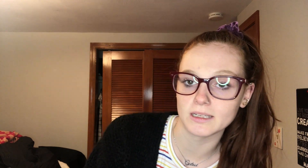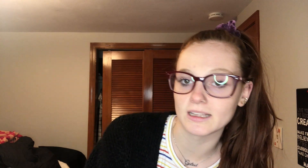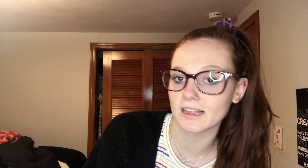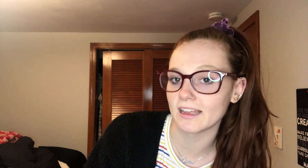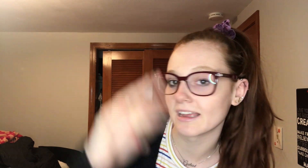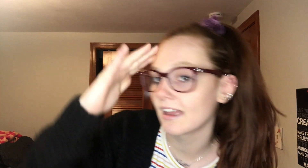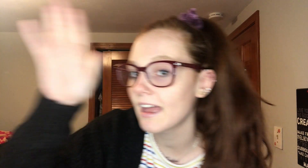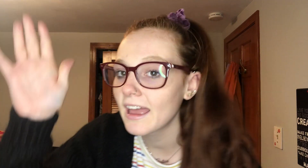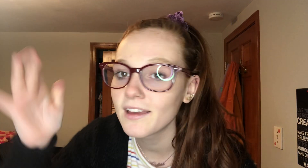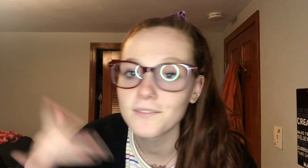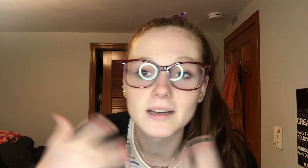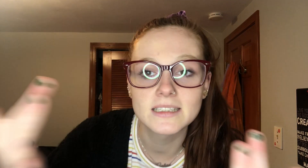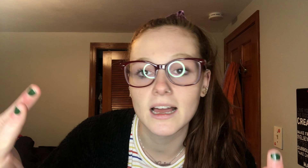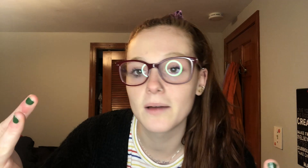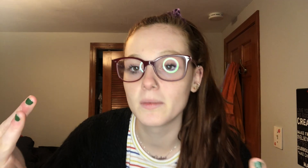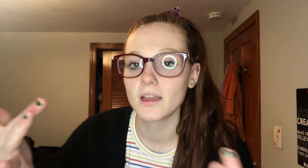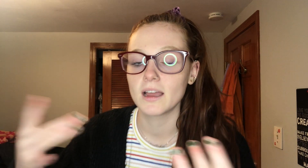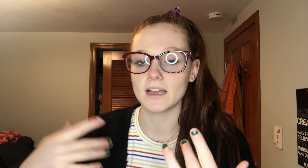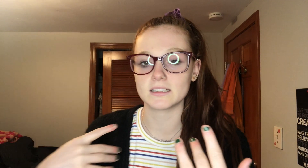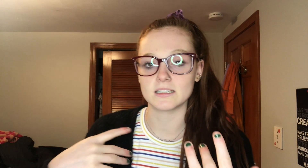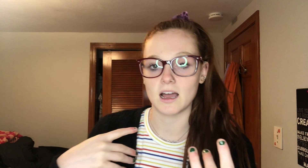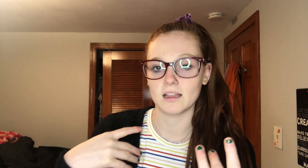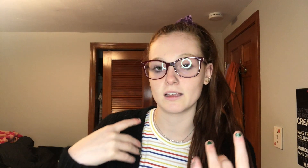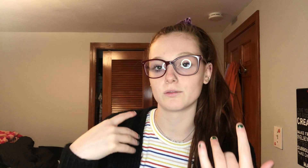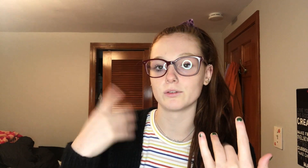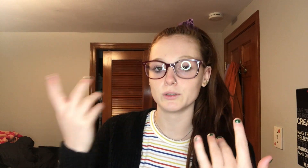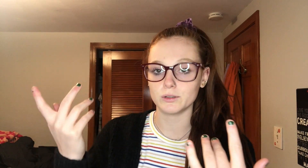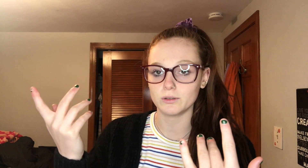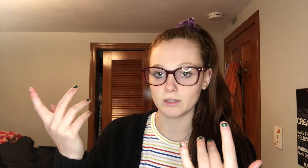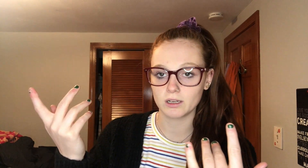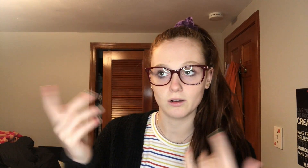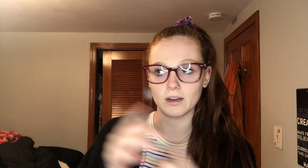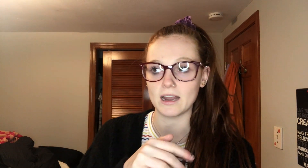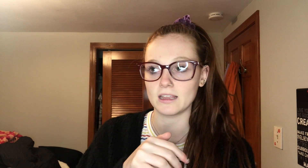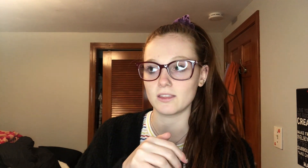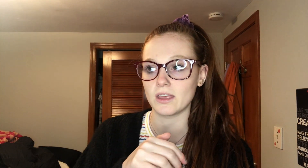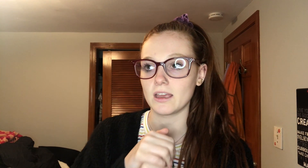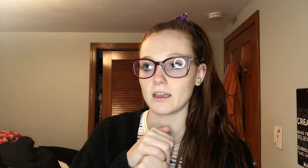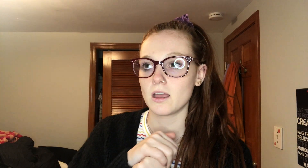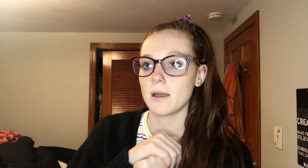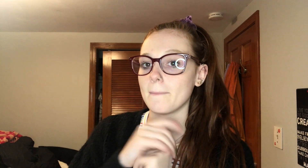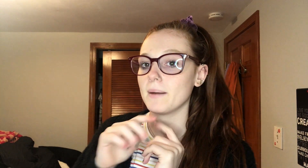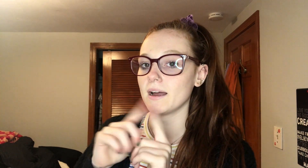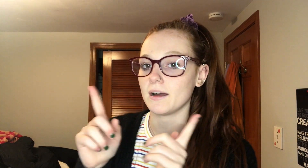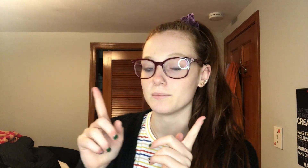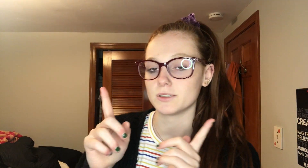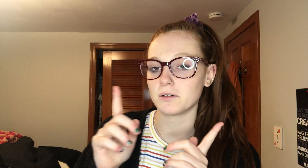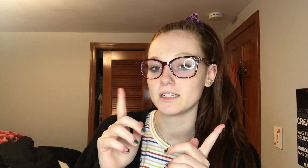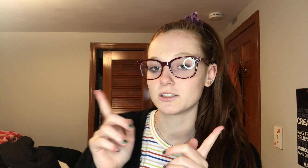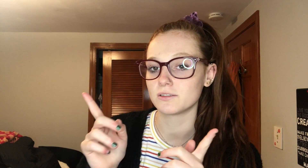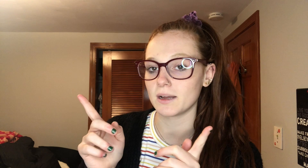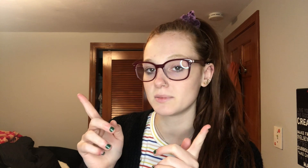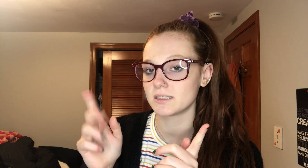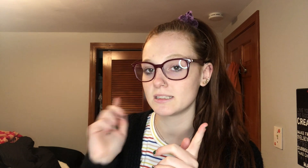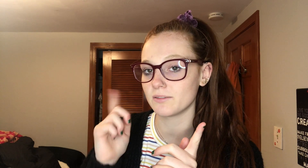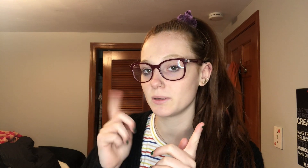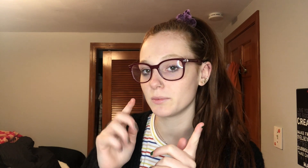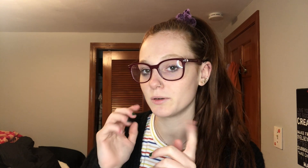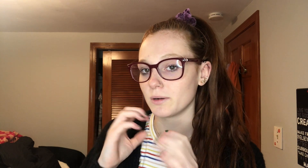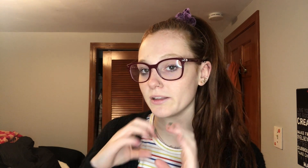being like hey what's up it's not like rude or anything but um don't interrupt deaf people while